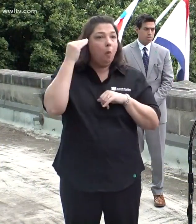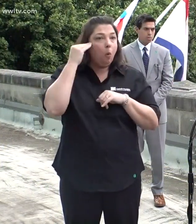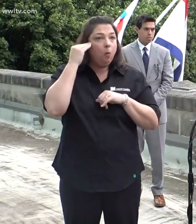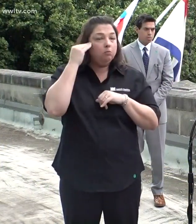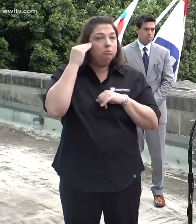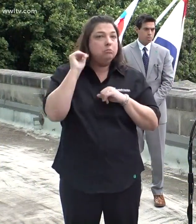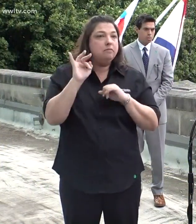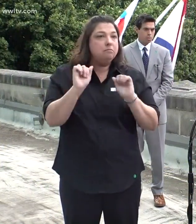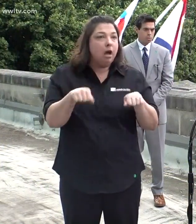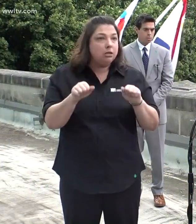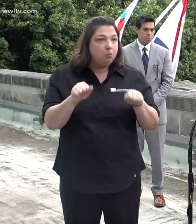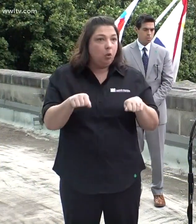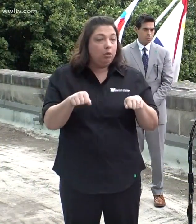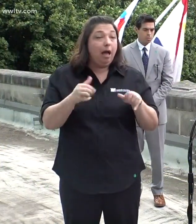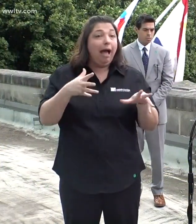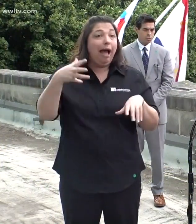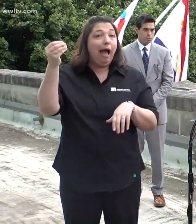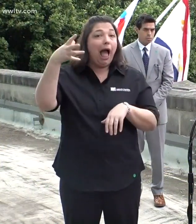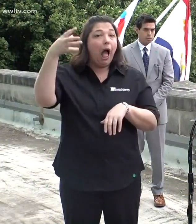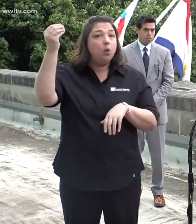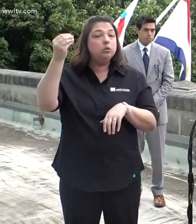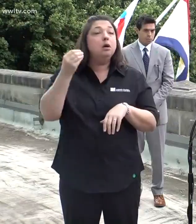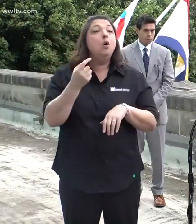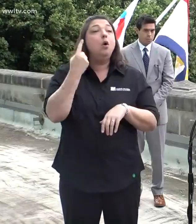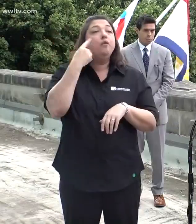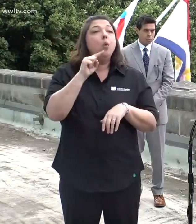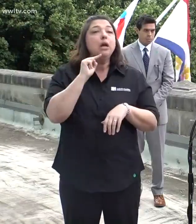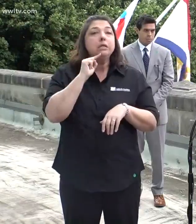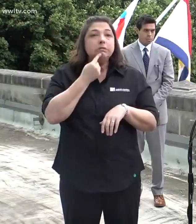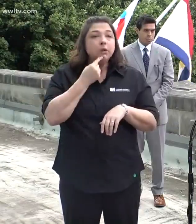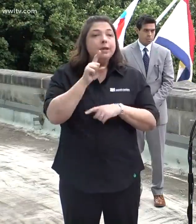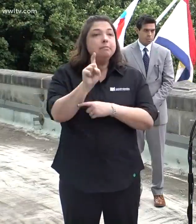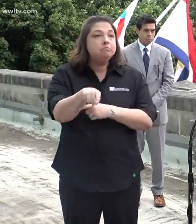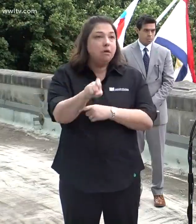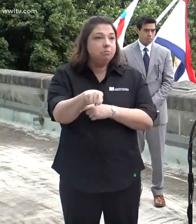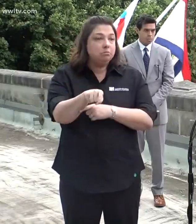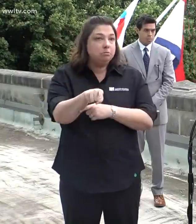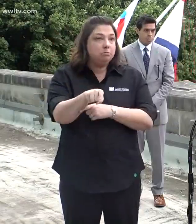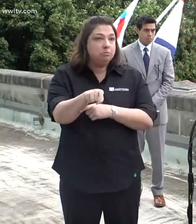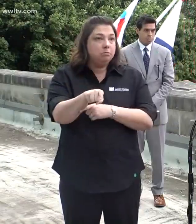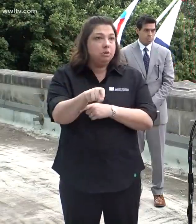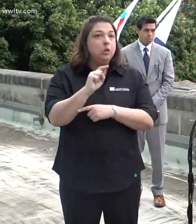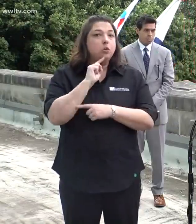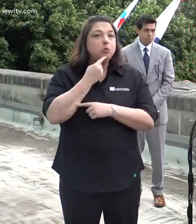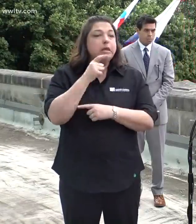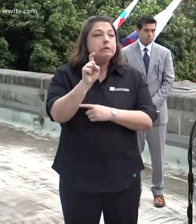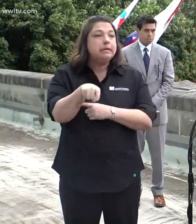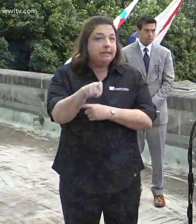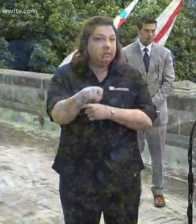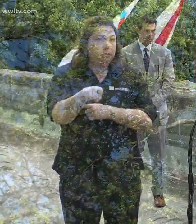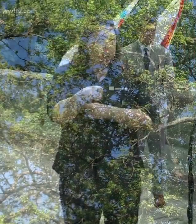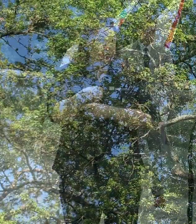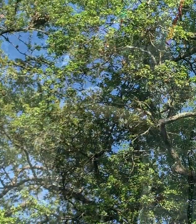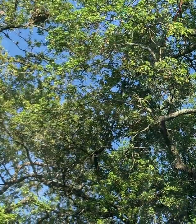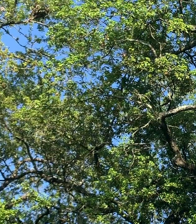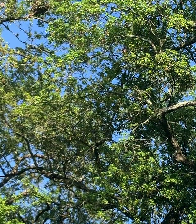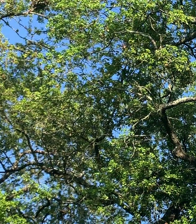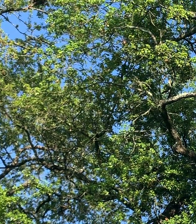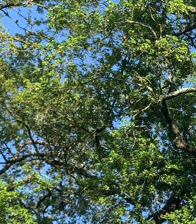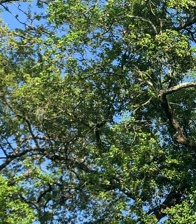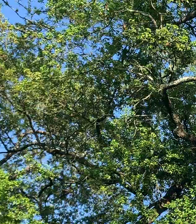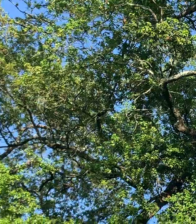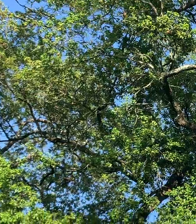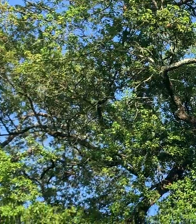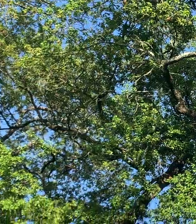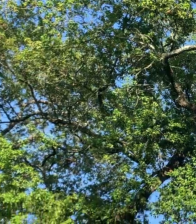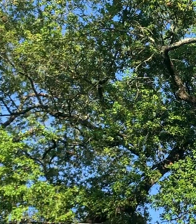going out only for critical needs critical needs only for